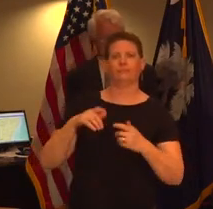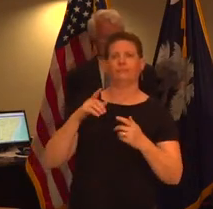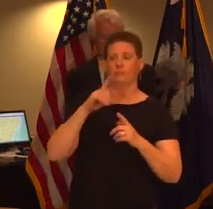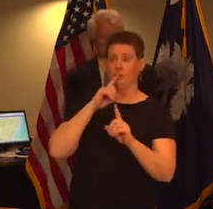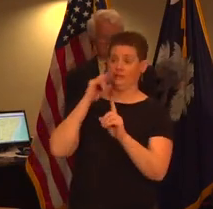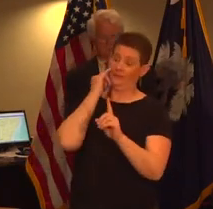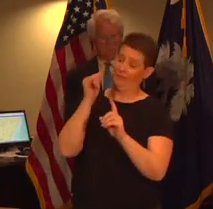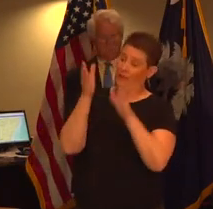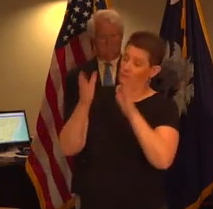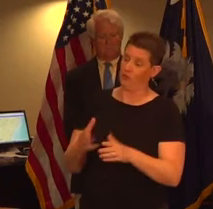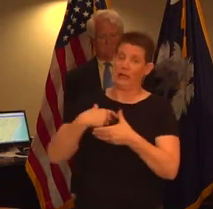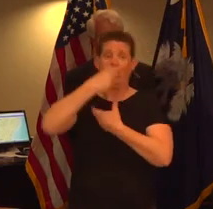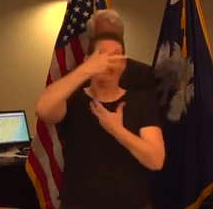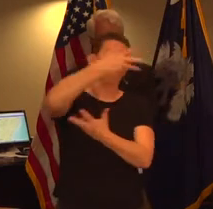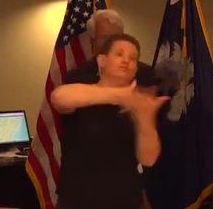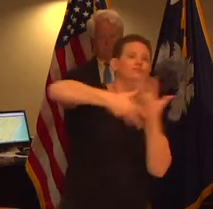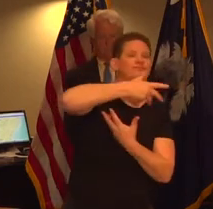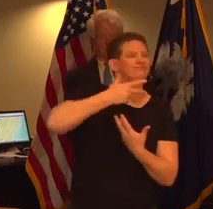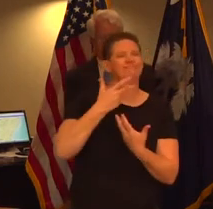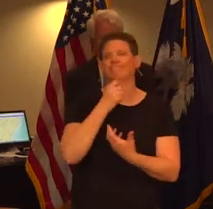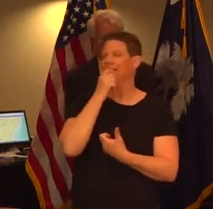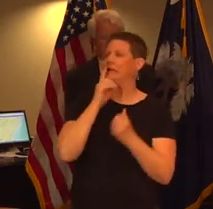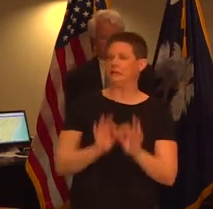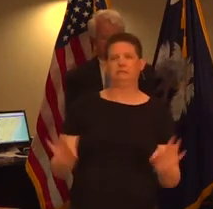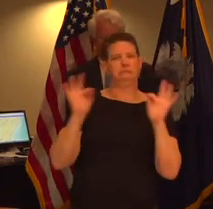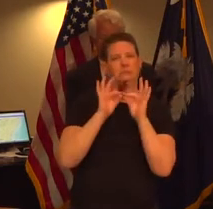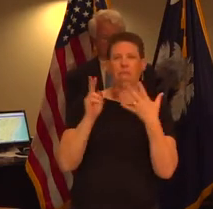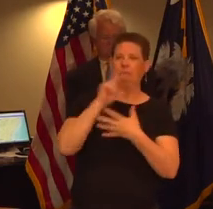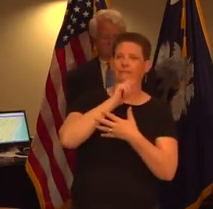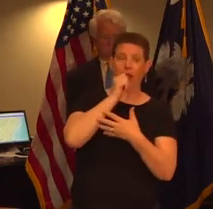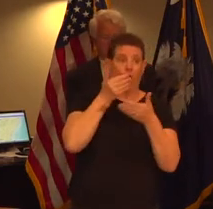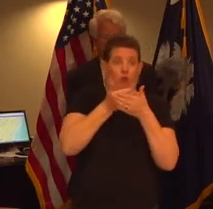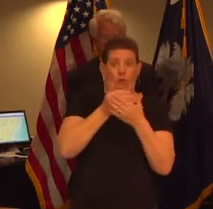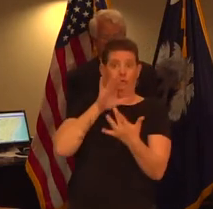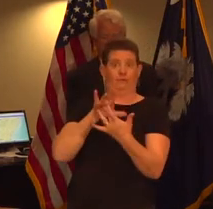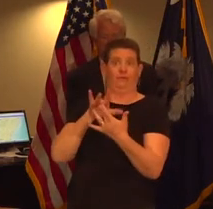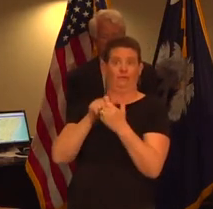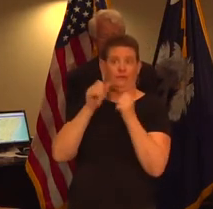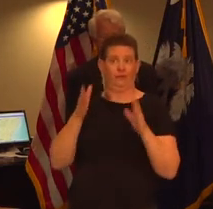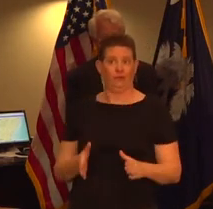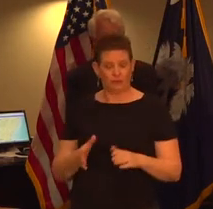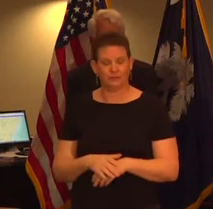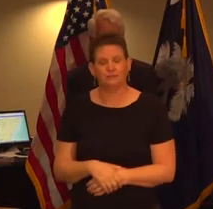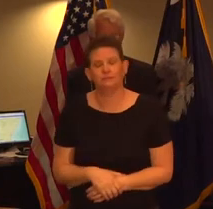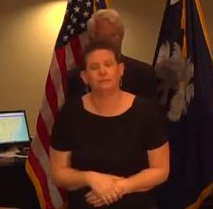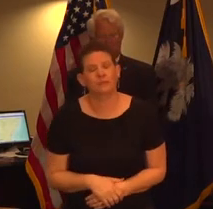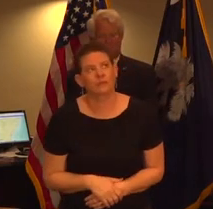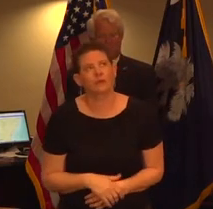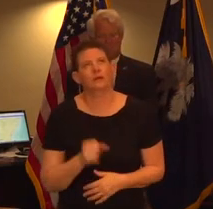individuals have been because we don't consider everyone in those public settings to be close contacts we also focus on